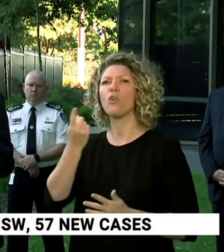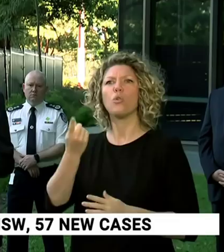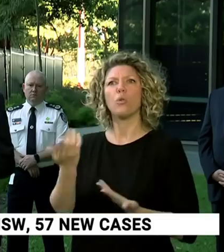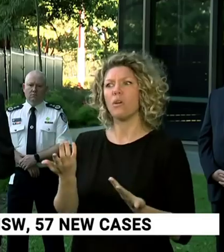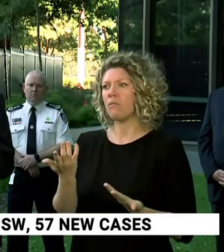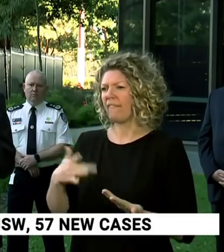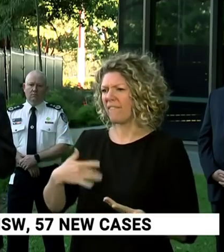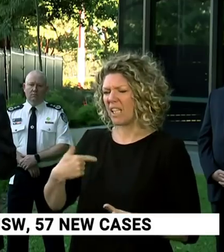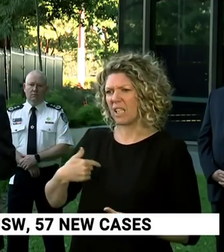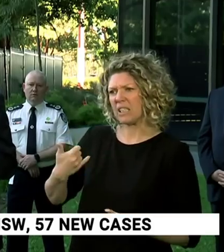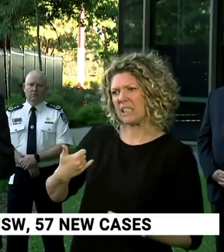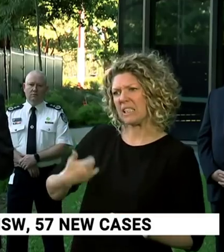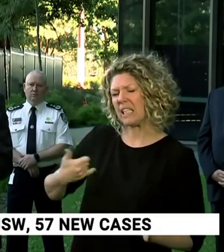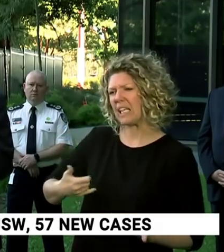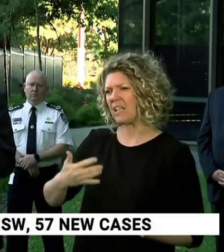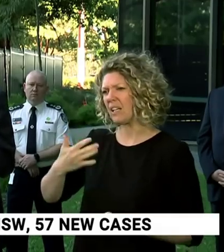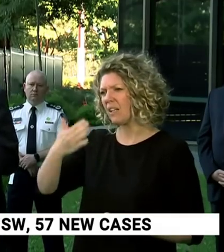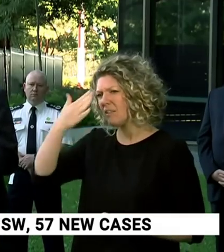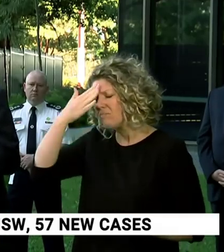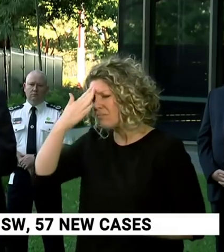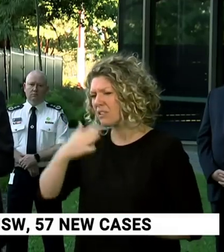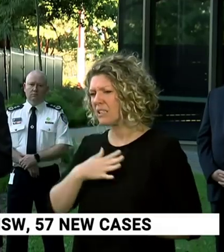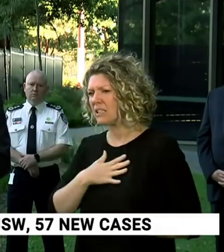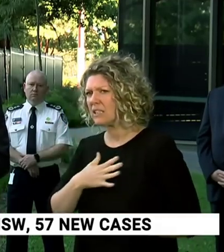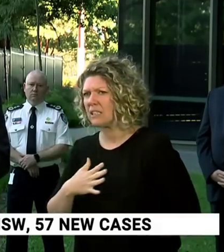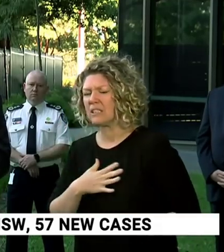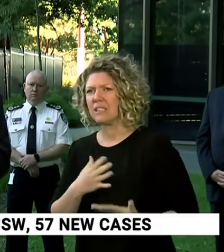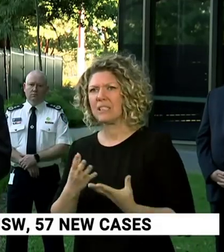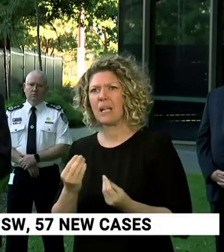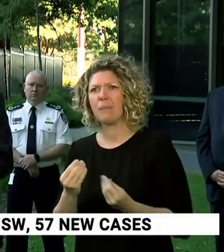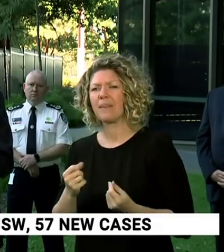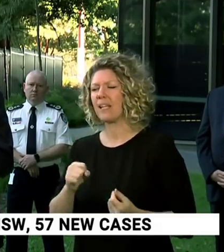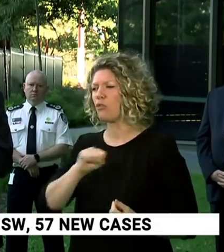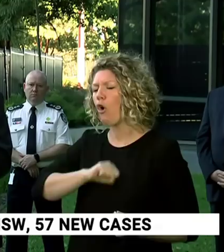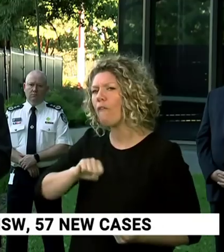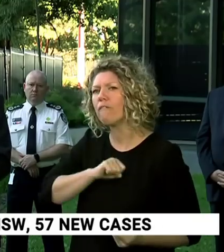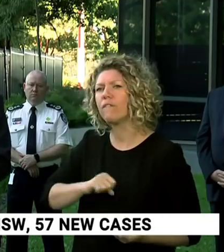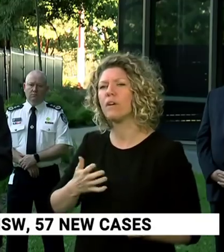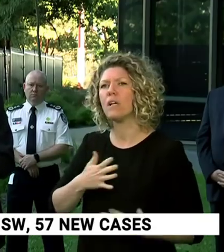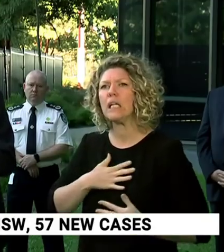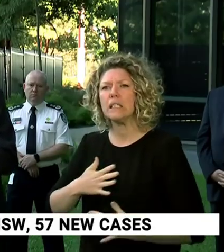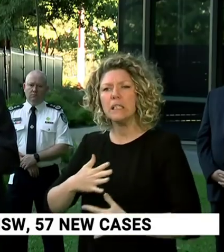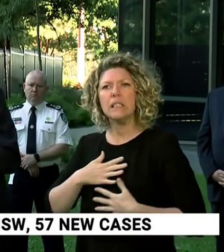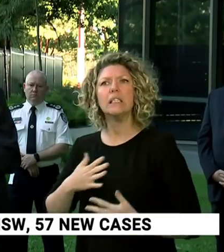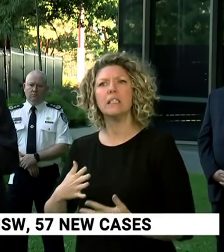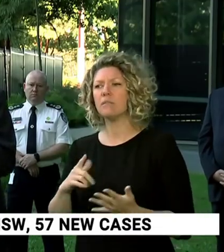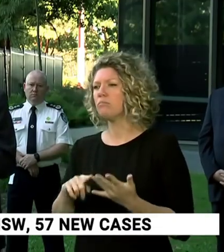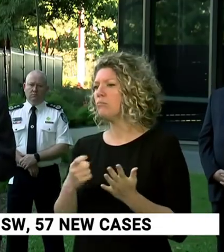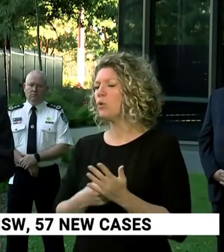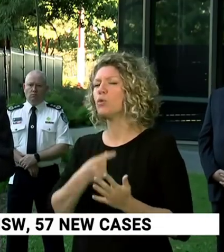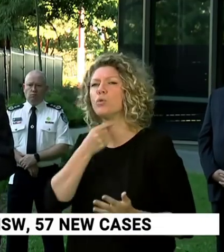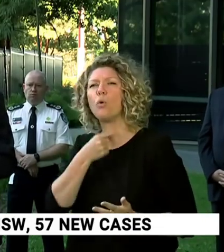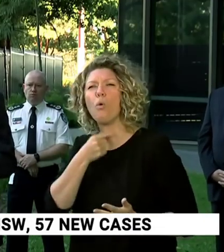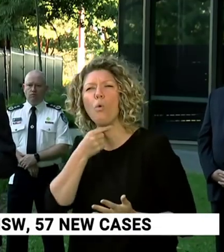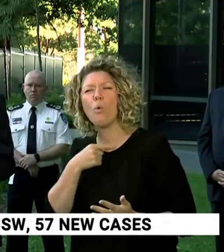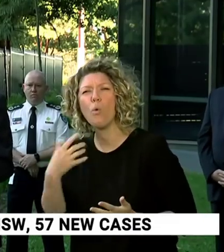symptoms, so people with symptoms of acute respiratory infection, so cough, shortness of breath, sore